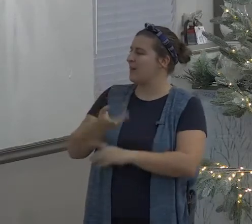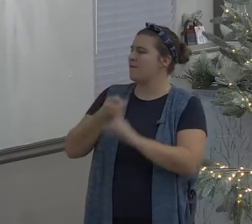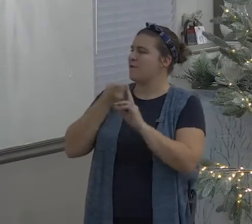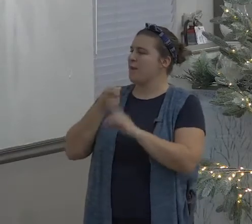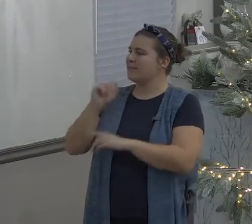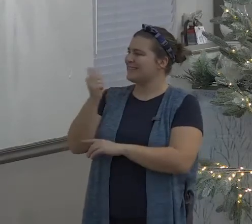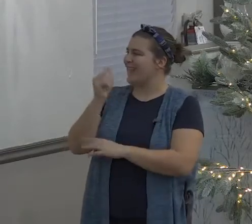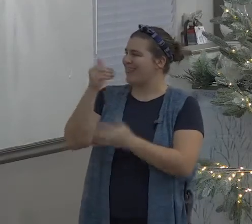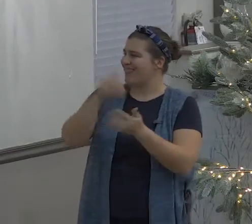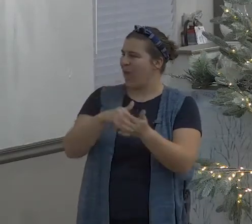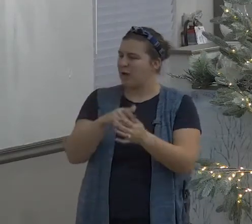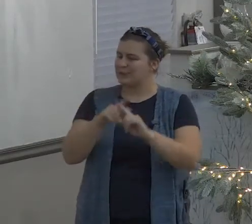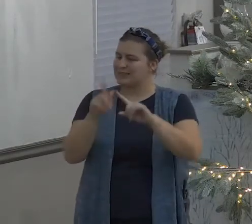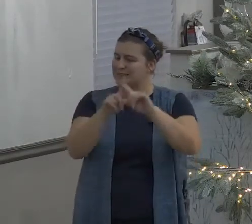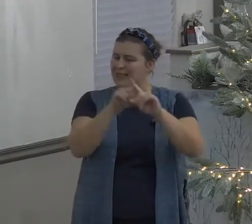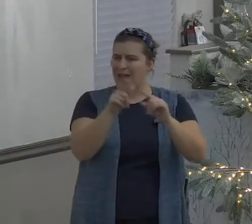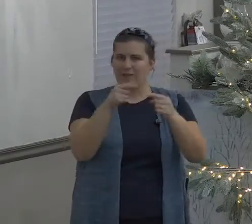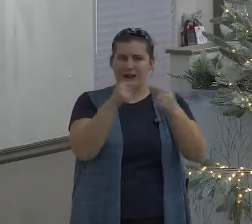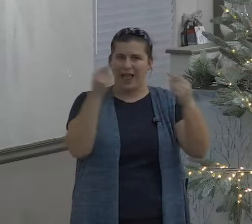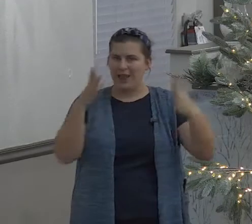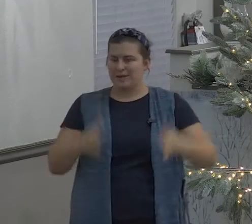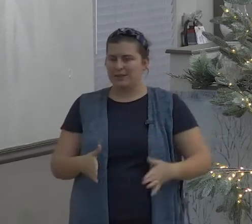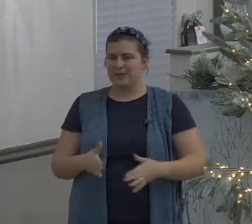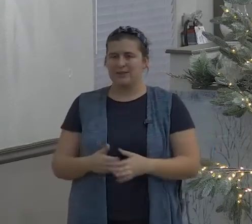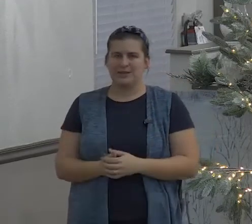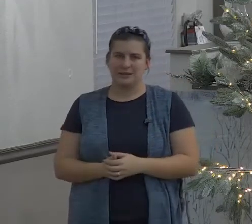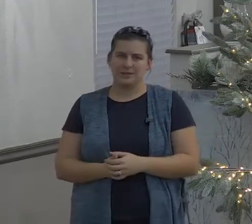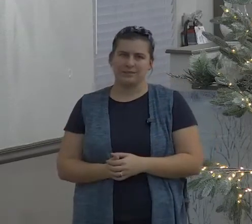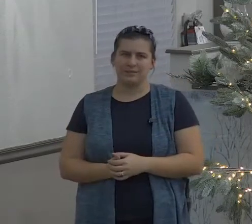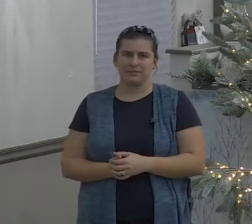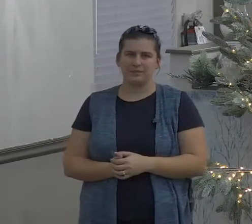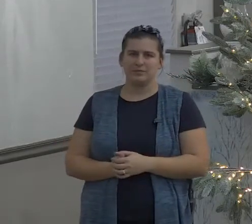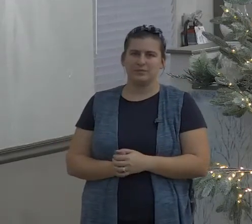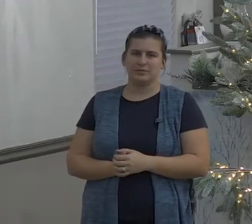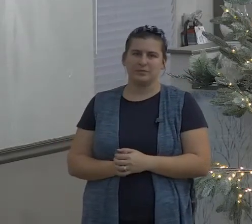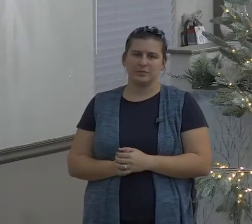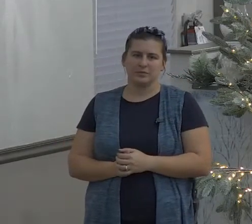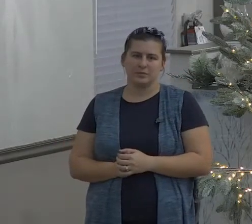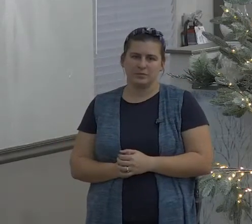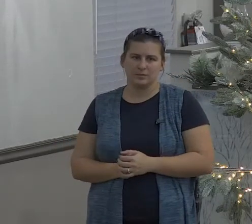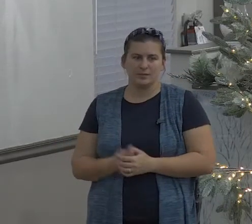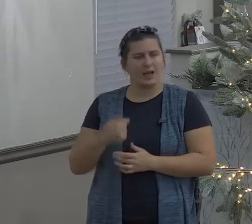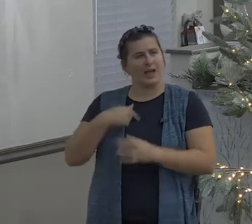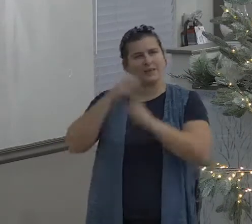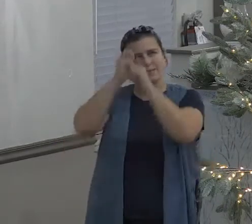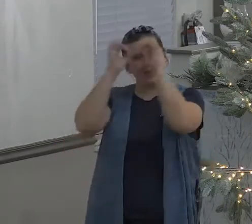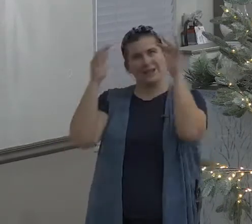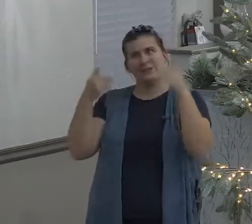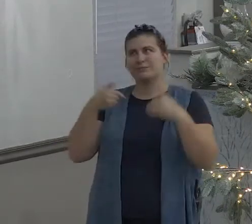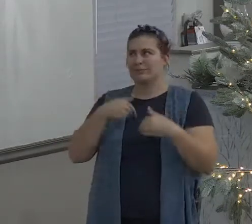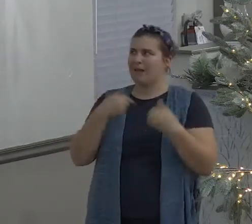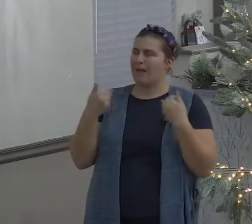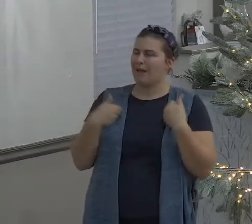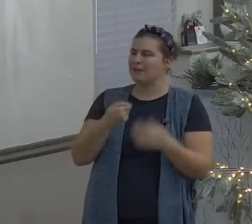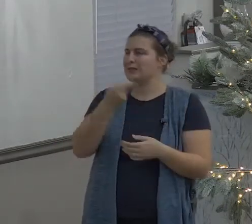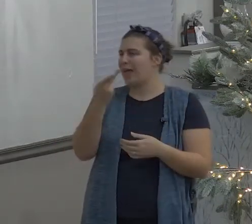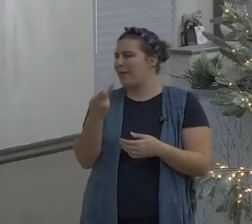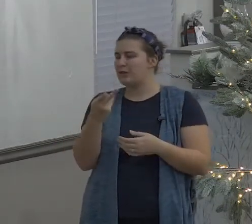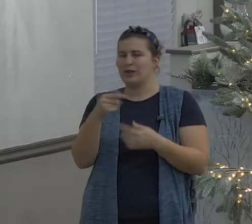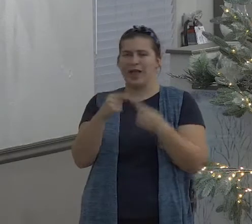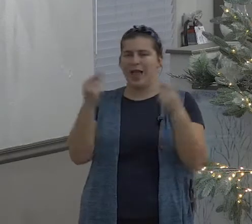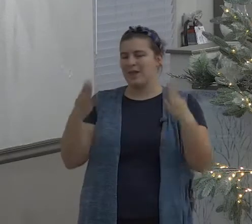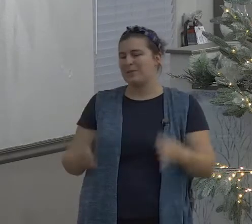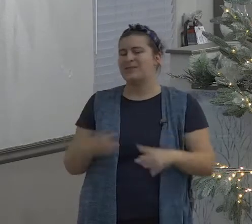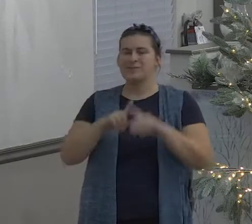if you read through the Psalms David talks about how God delivered him from ten thousand thousands of